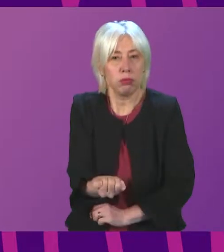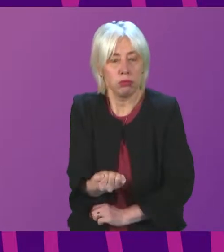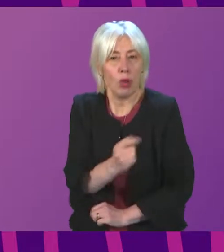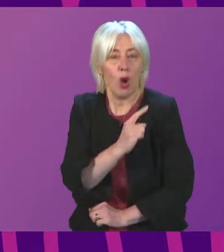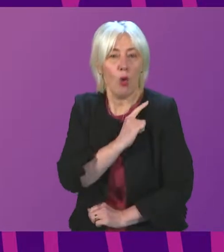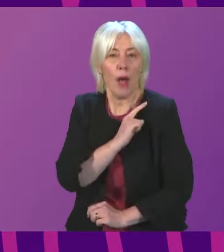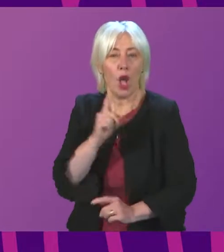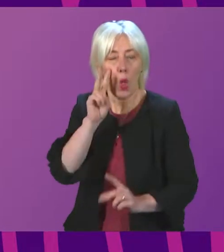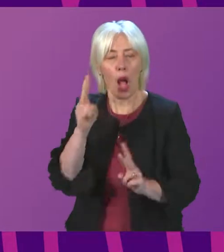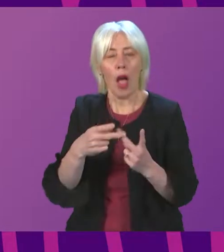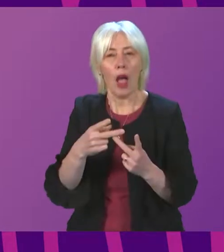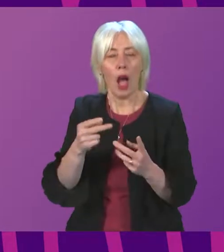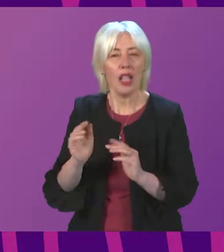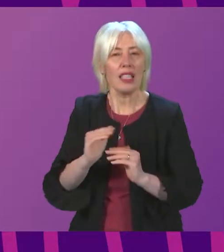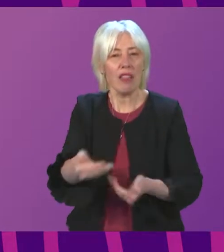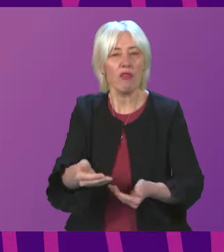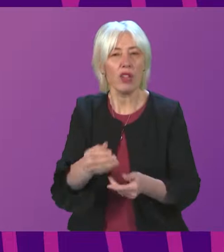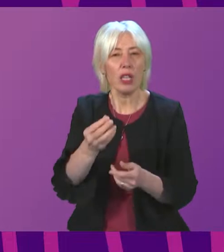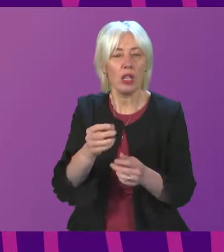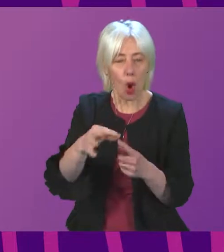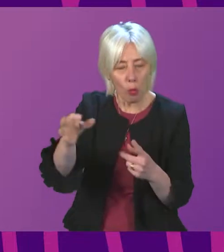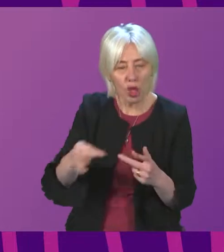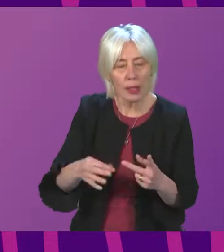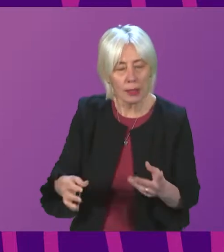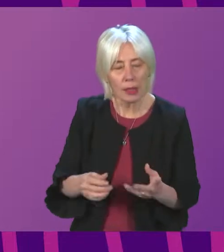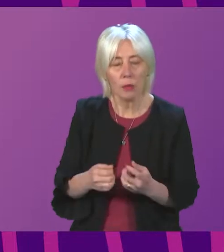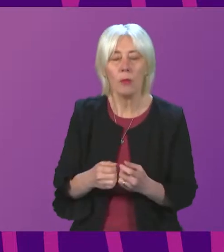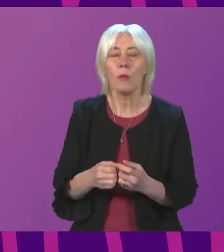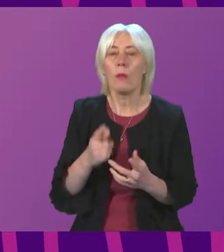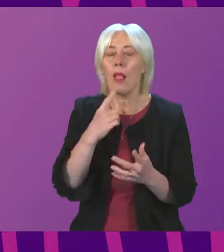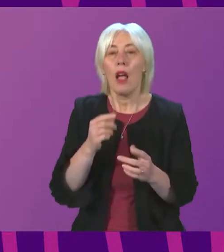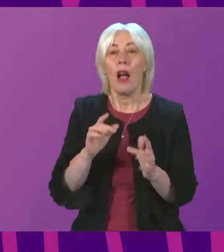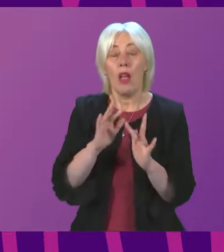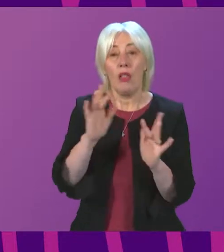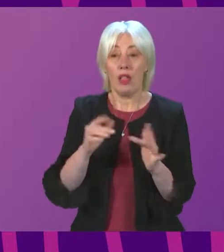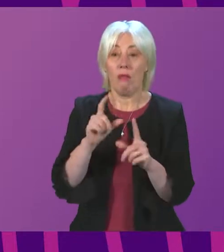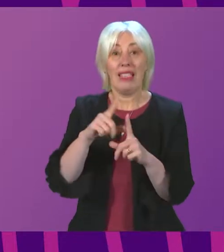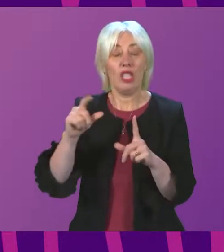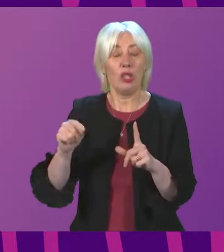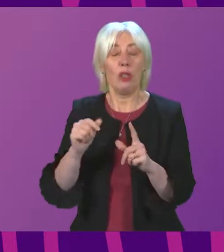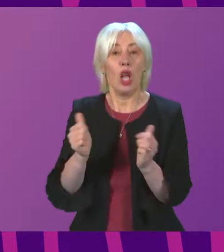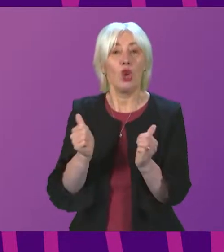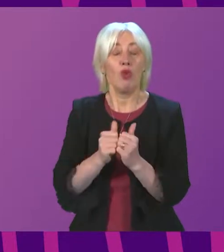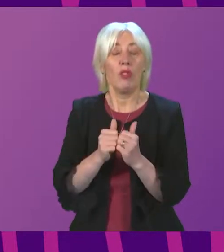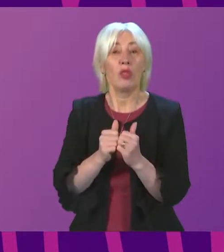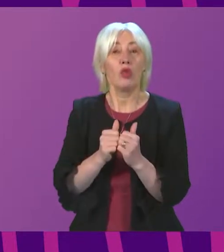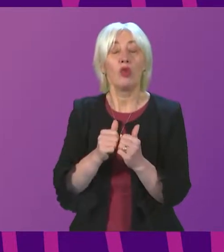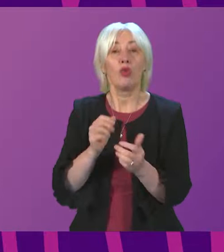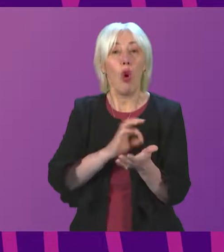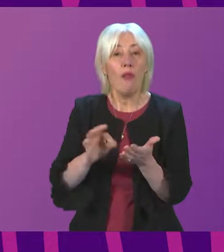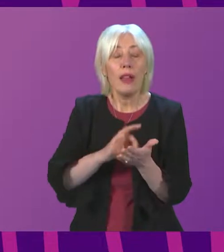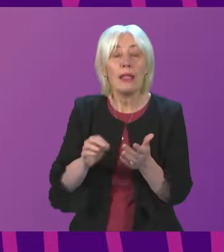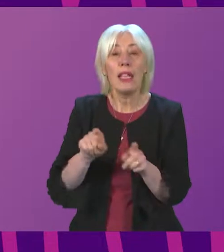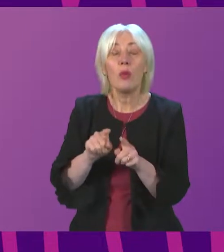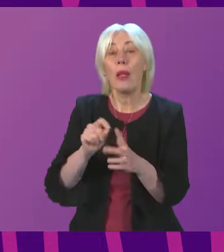delivery options to be appraised. The submission confirms that the Digital Assurance Office, Portfolio Programme and Project